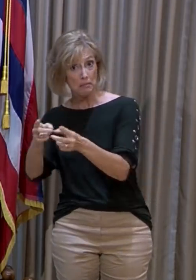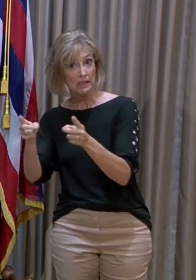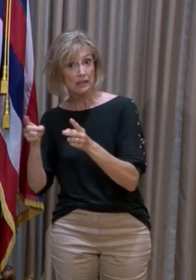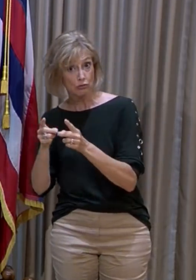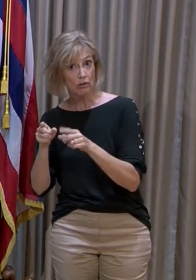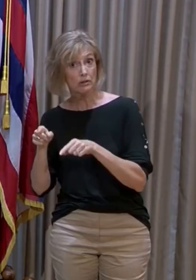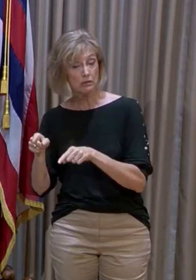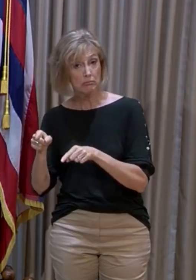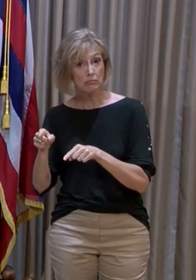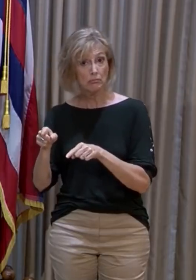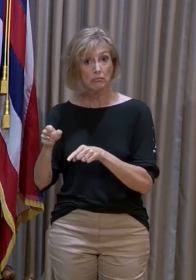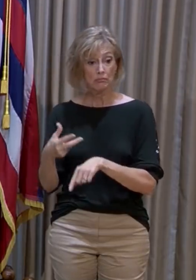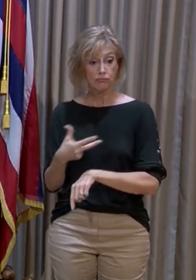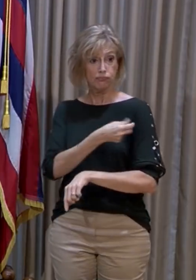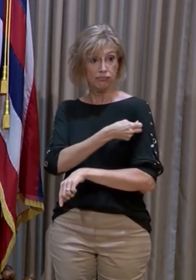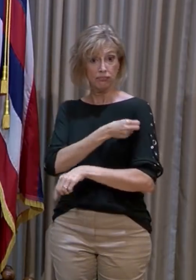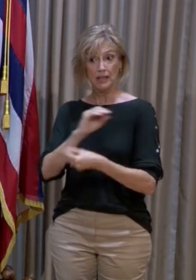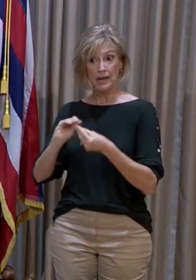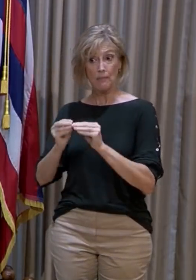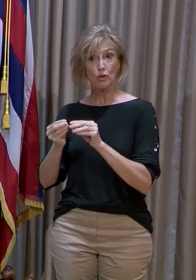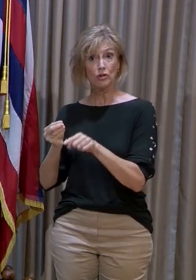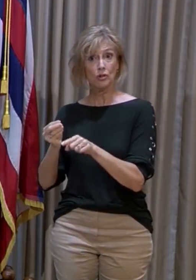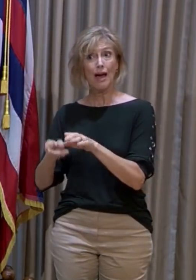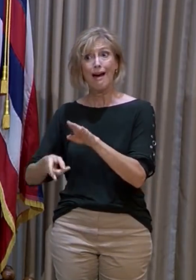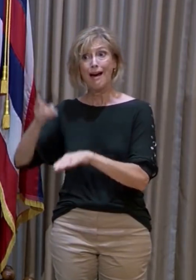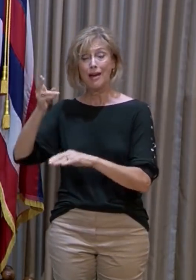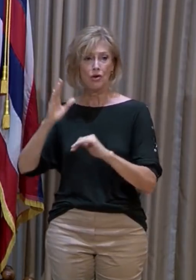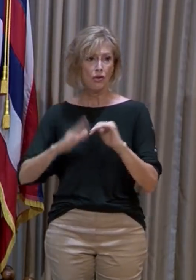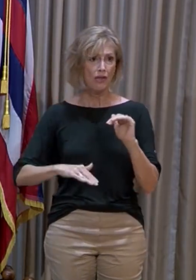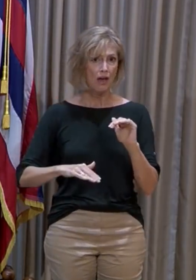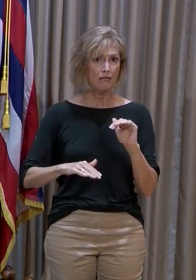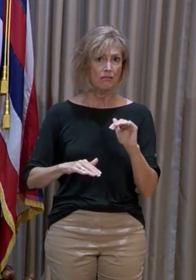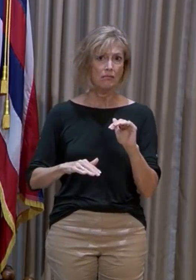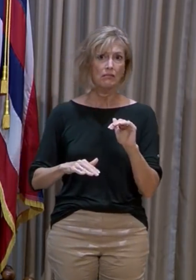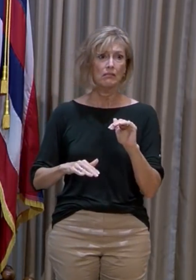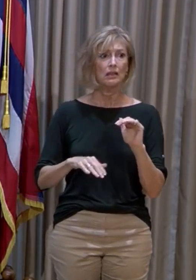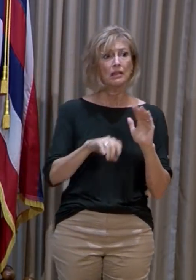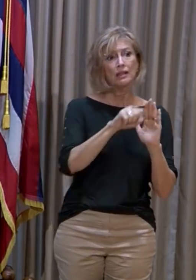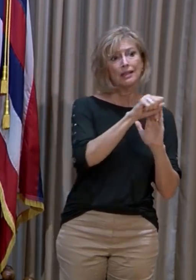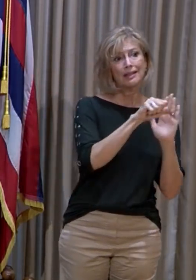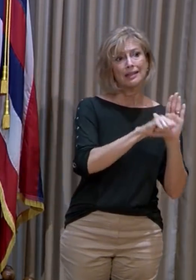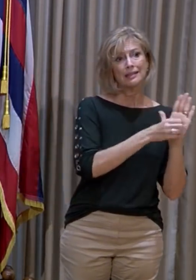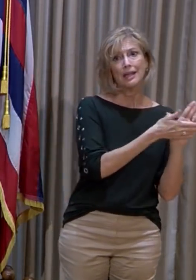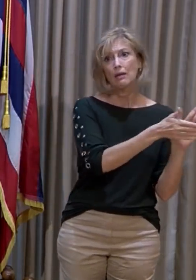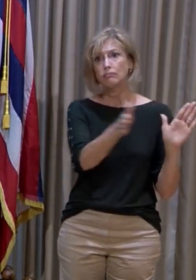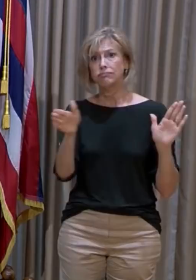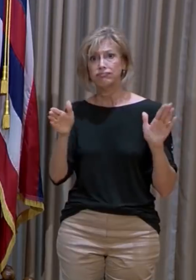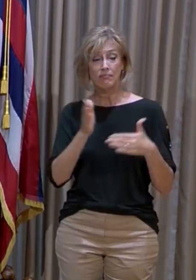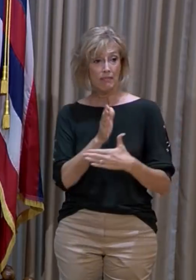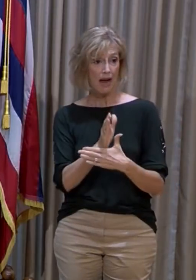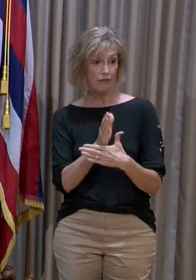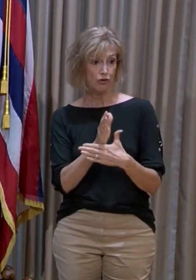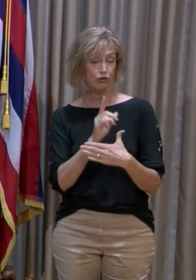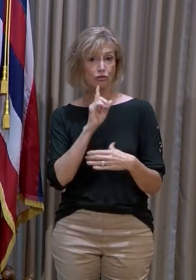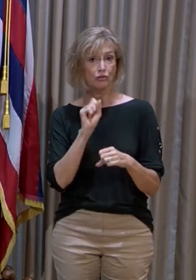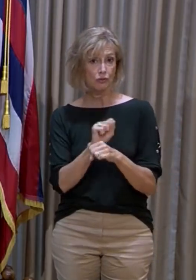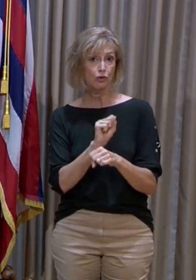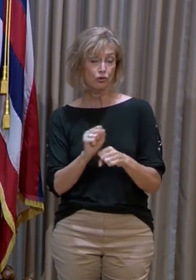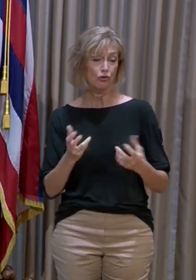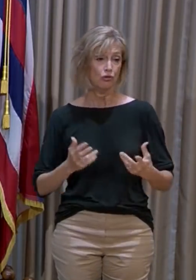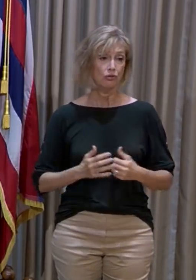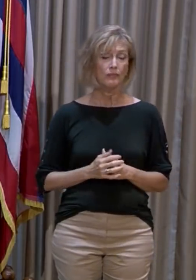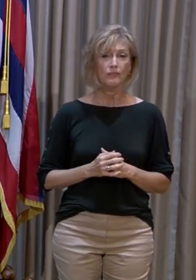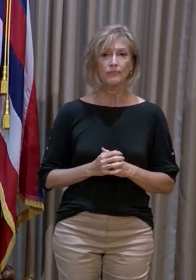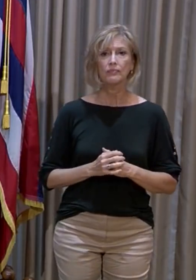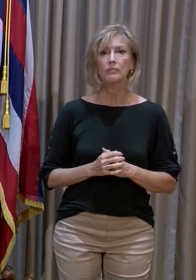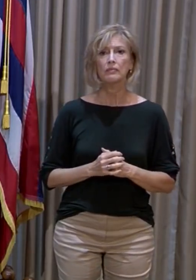the vaccination rate was higher than the statewide average for sure. And so,